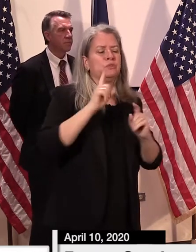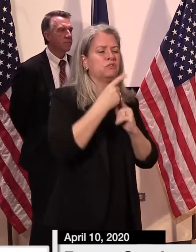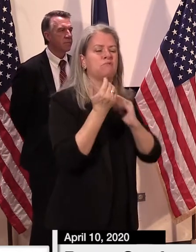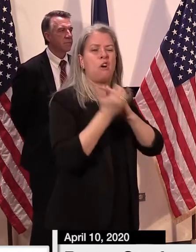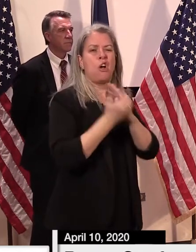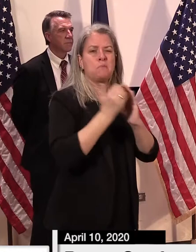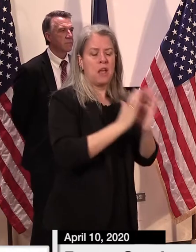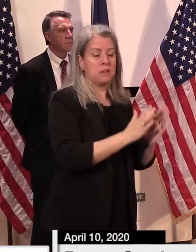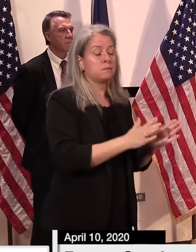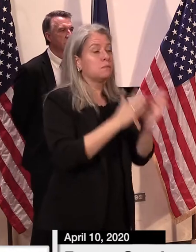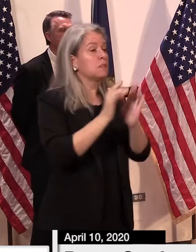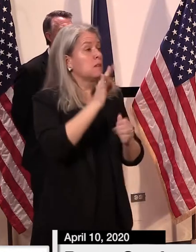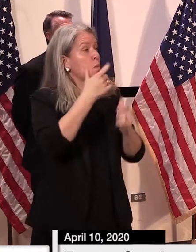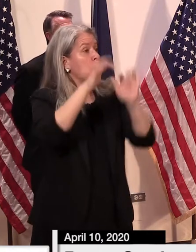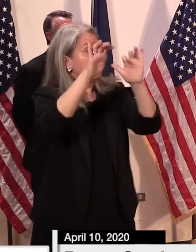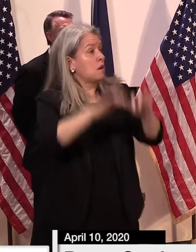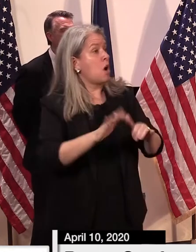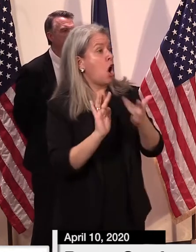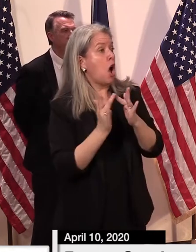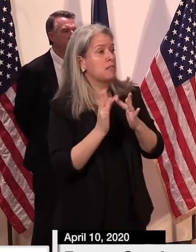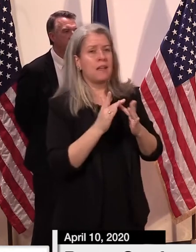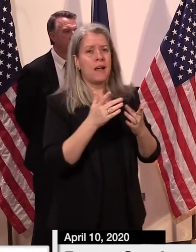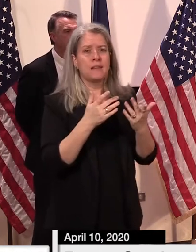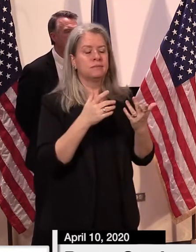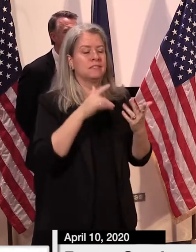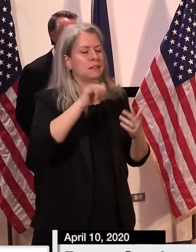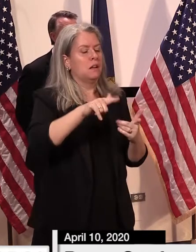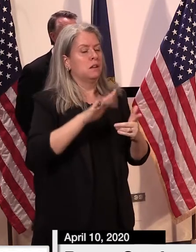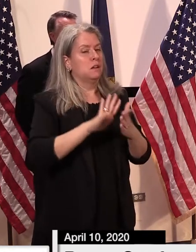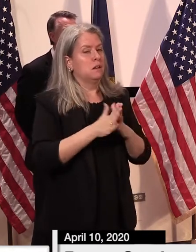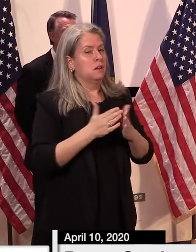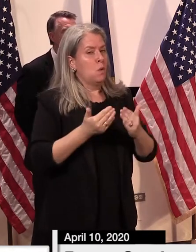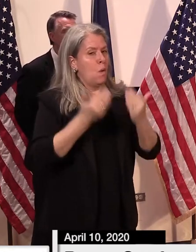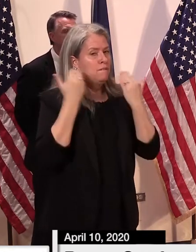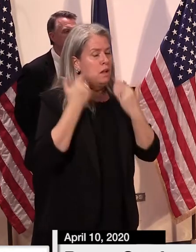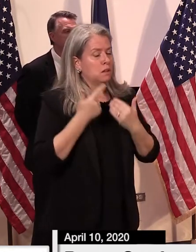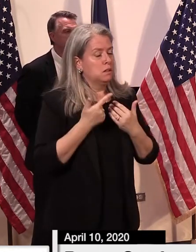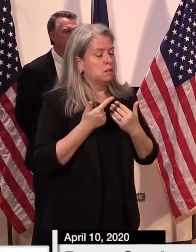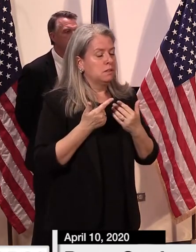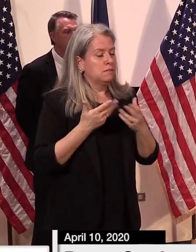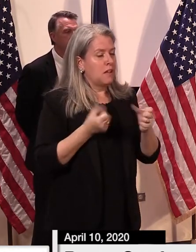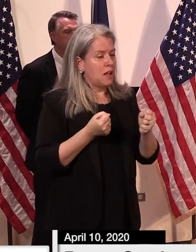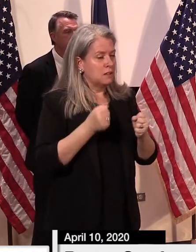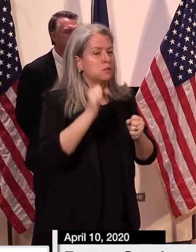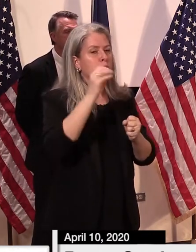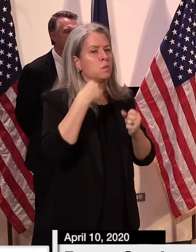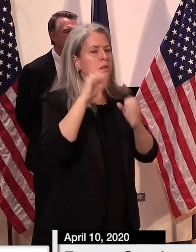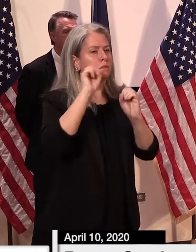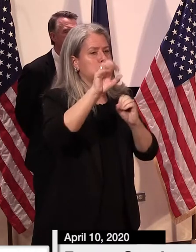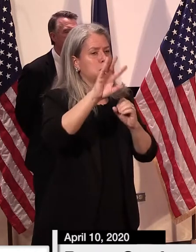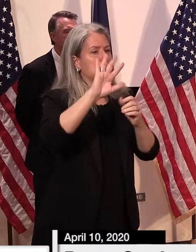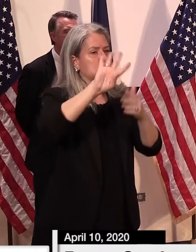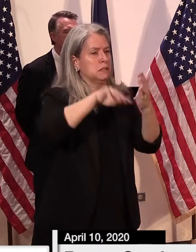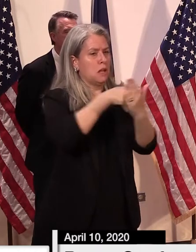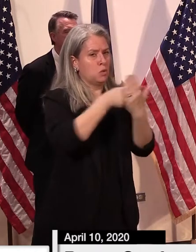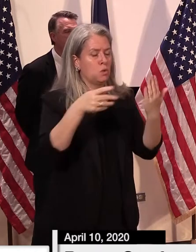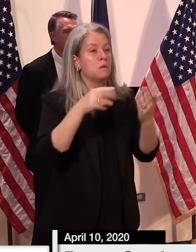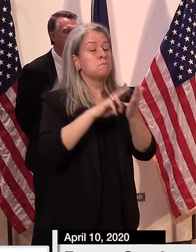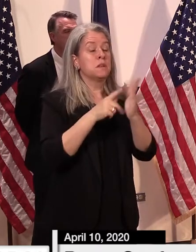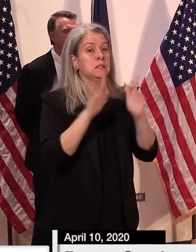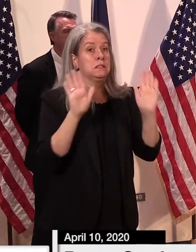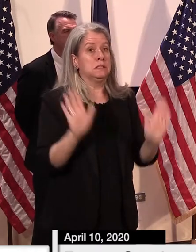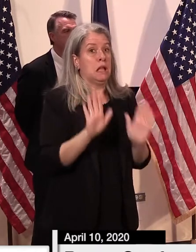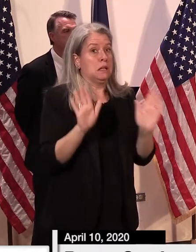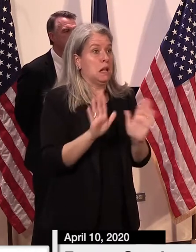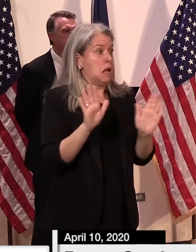online portal, that is the system that is easily overloaded. So we are asking for the following schedule to be adhered to. Sunday,